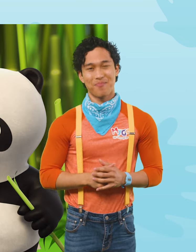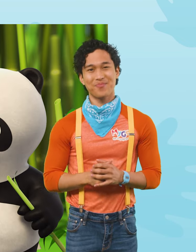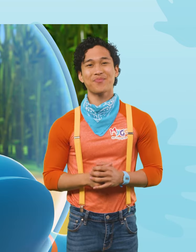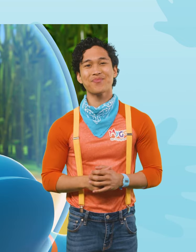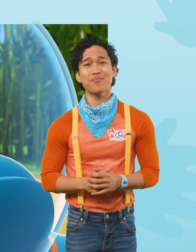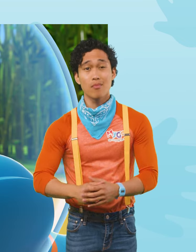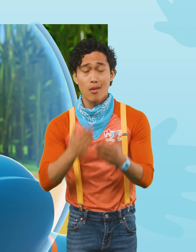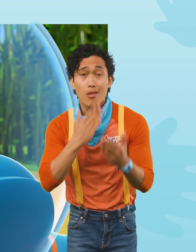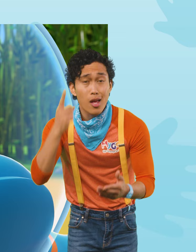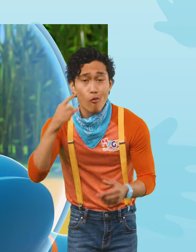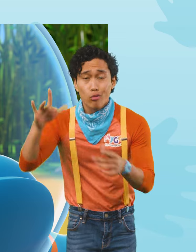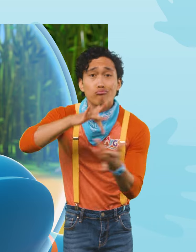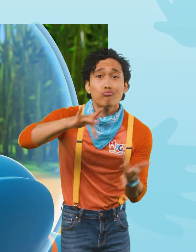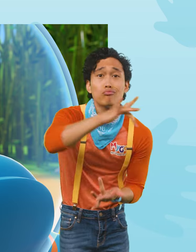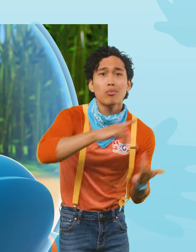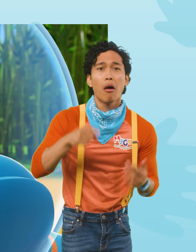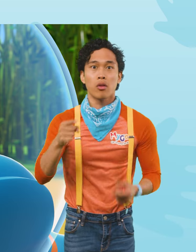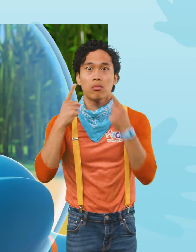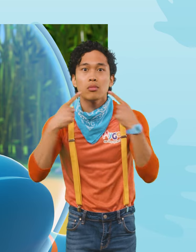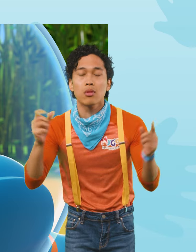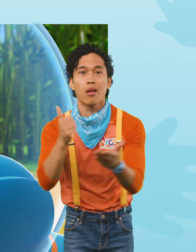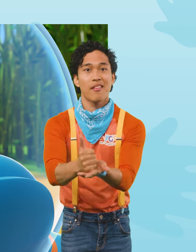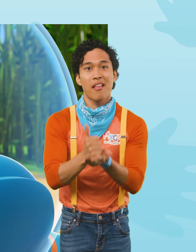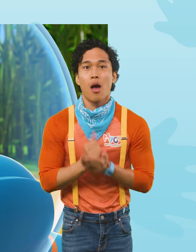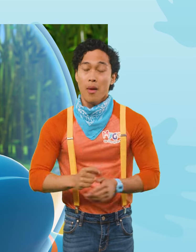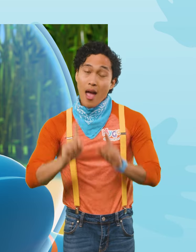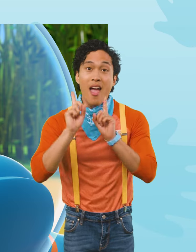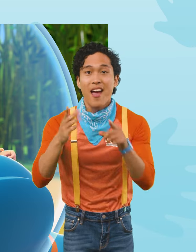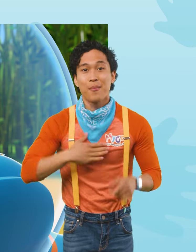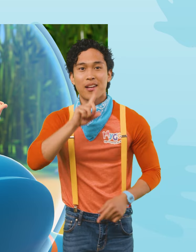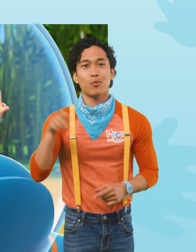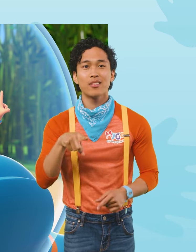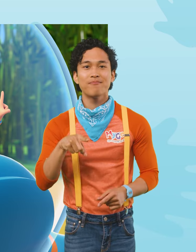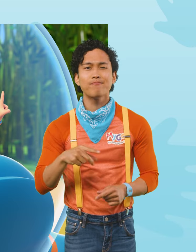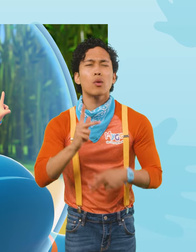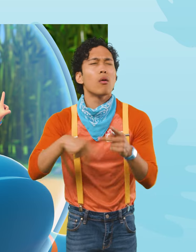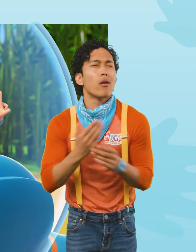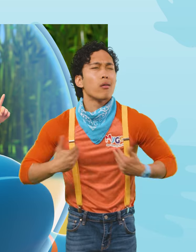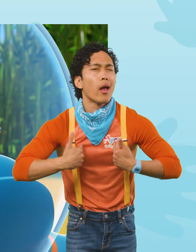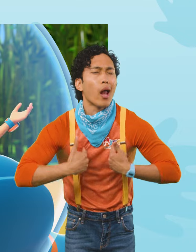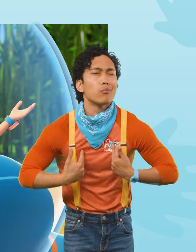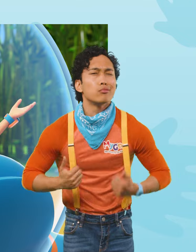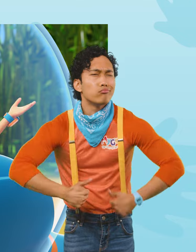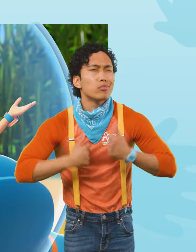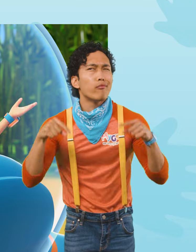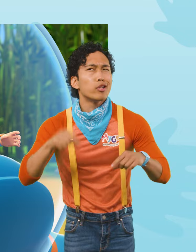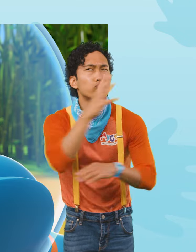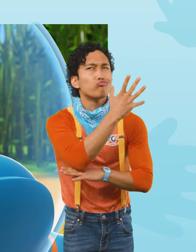Thanks for the tour, Blippi! Thanks really helped me answer my question. What kind of animals live in the rainforest? Golden